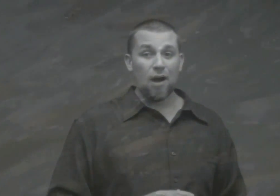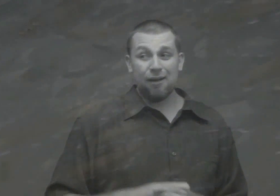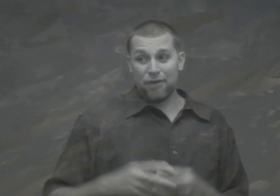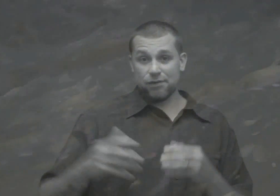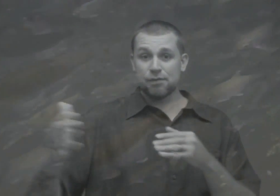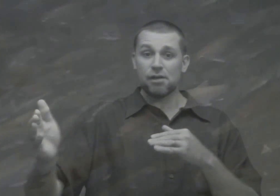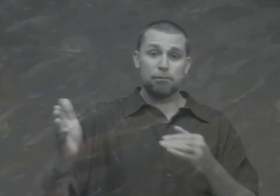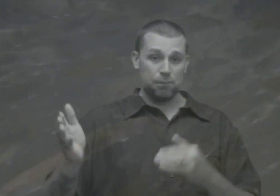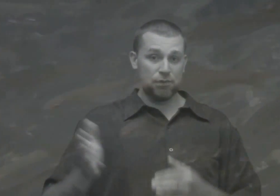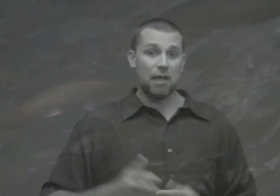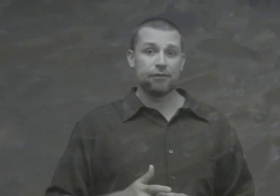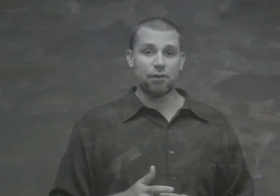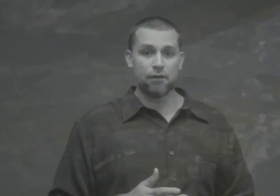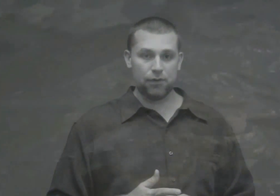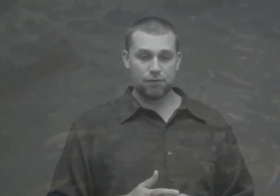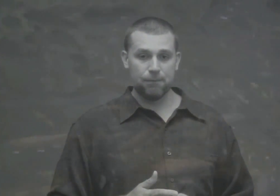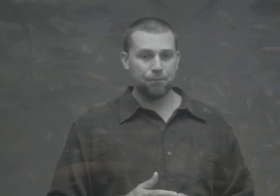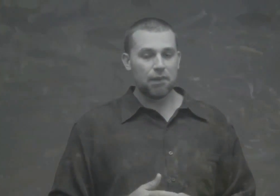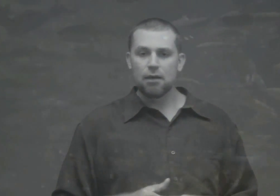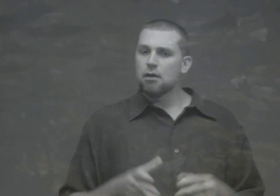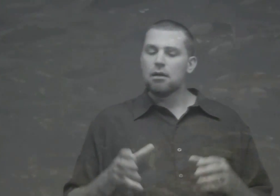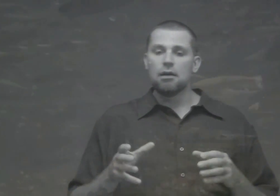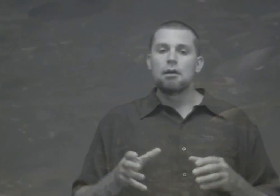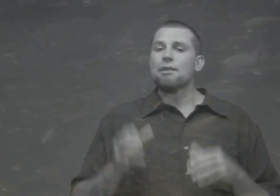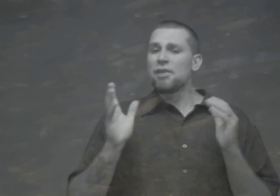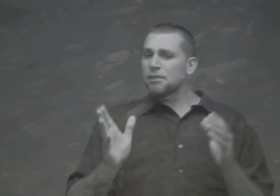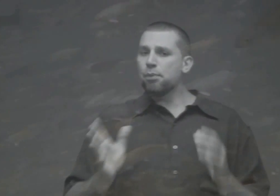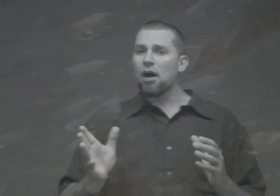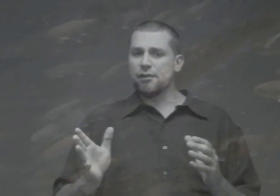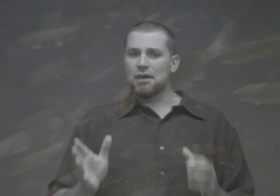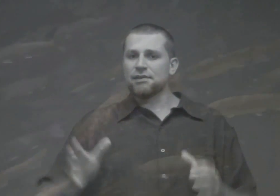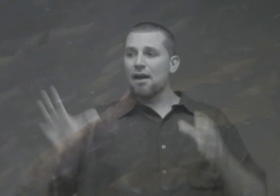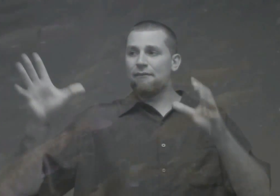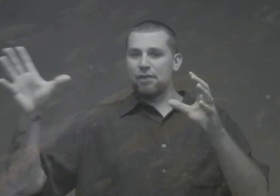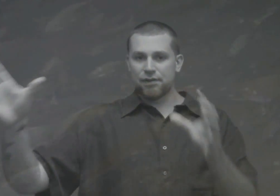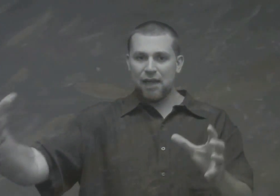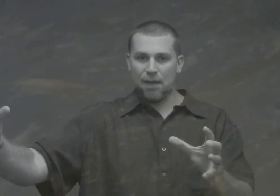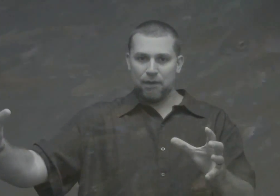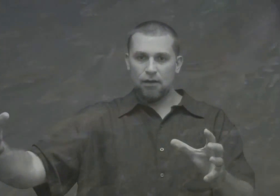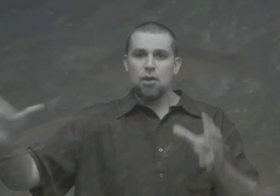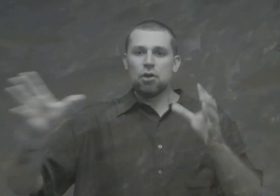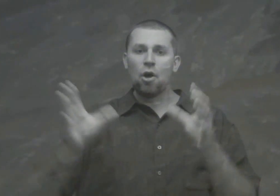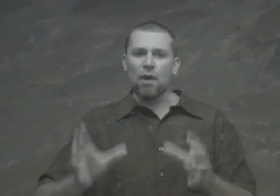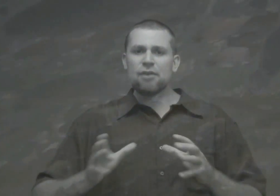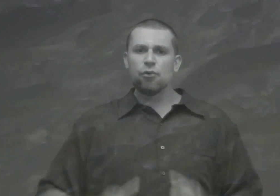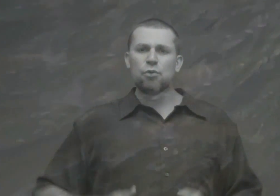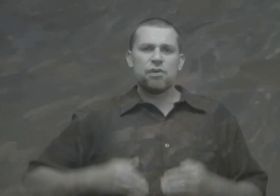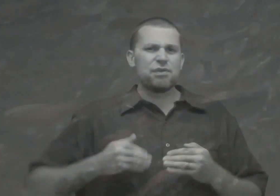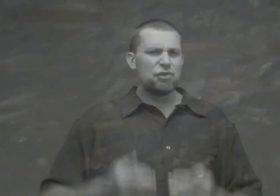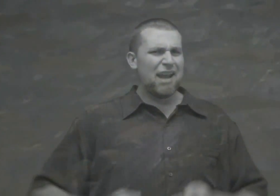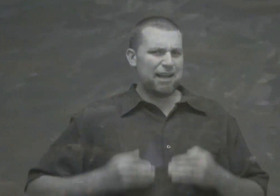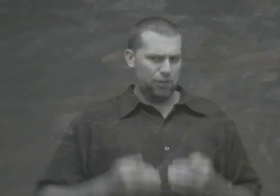obvious in some people's life than others. This process of the salmon, going through this change,